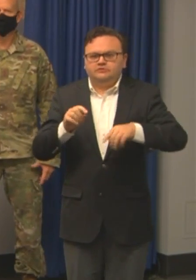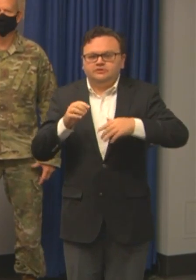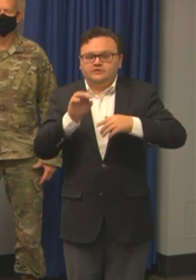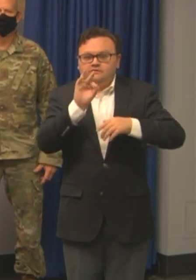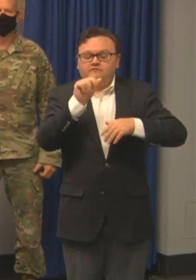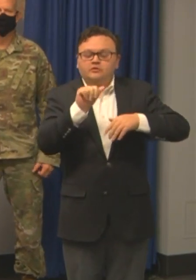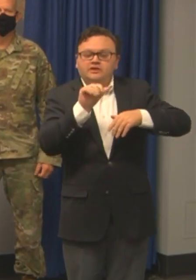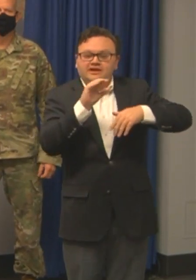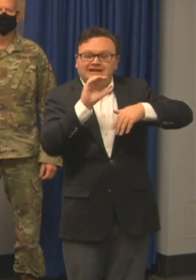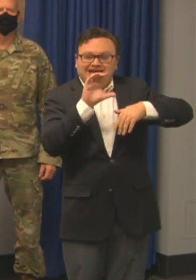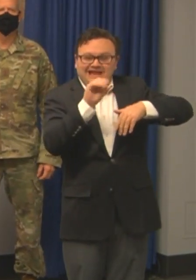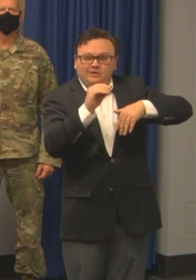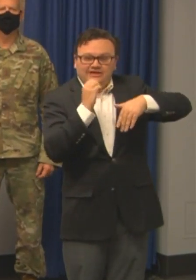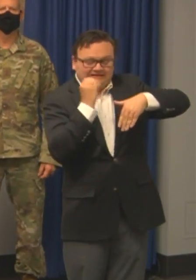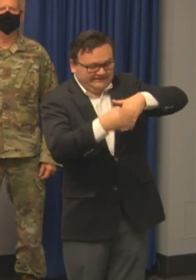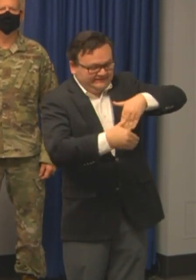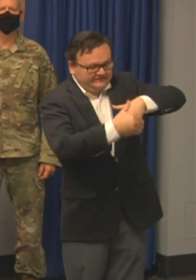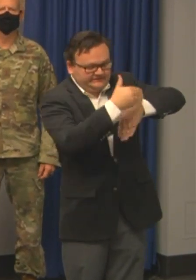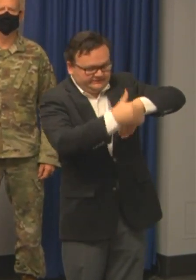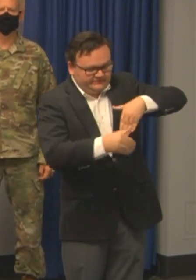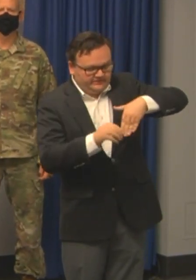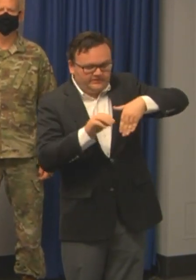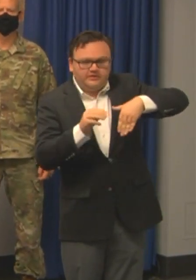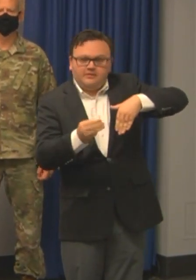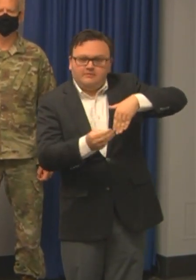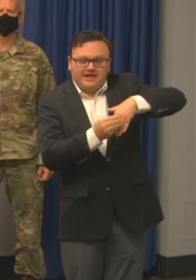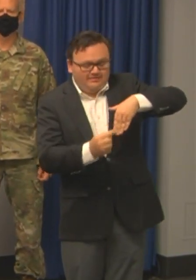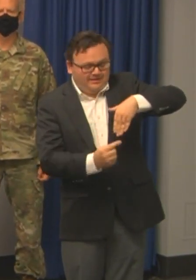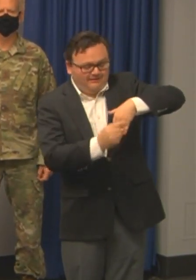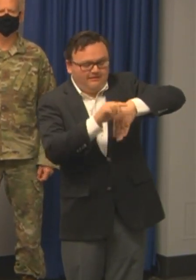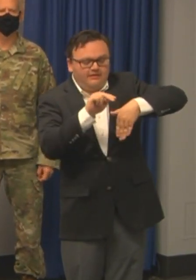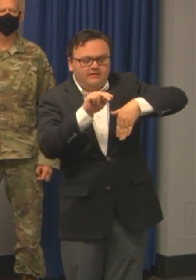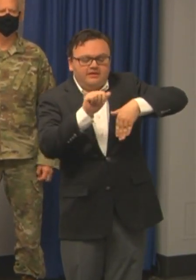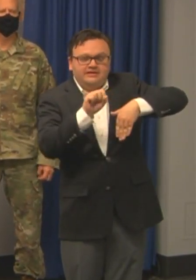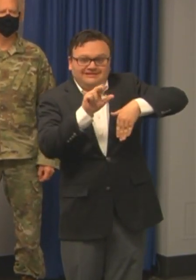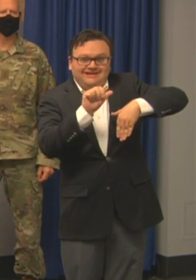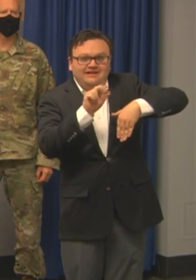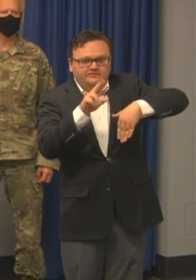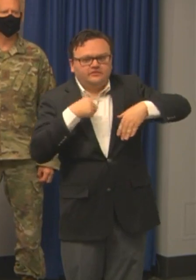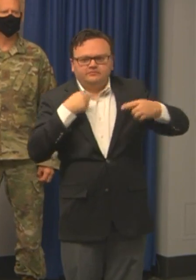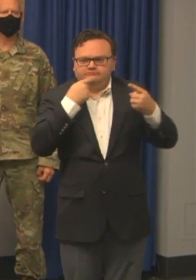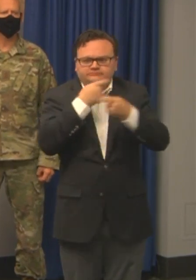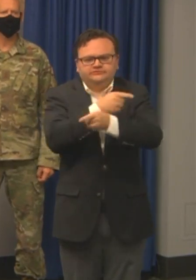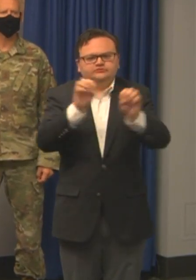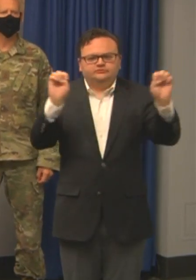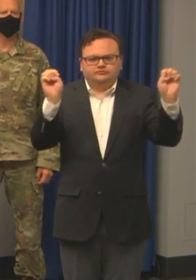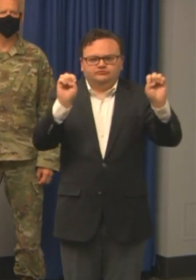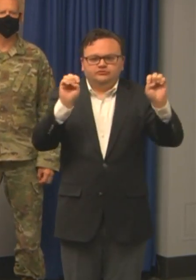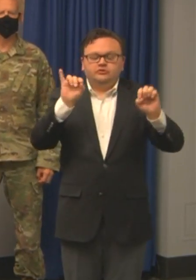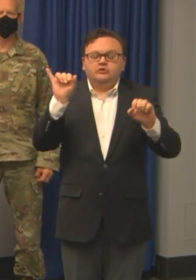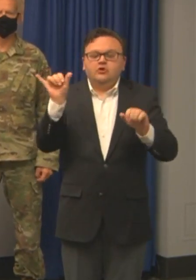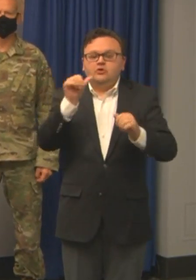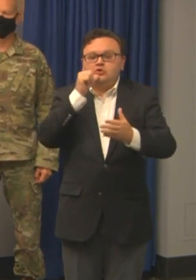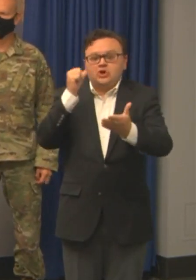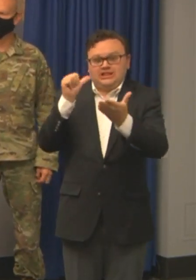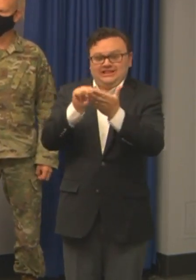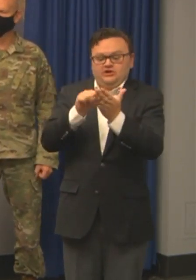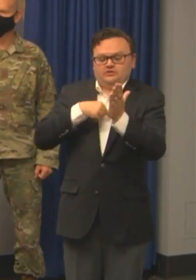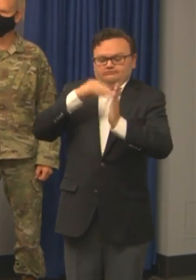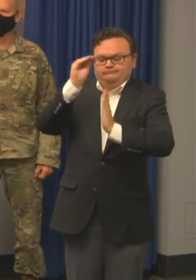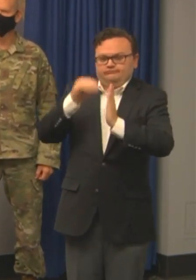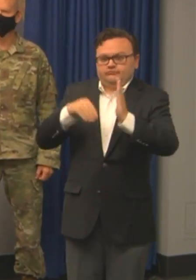county of Florida's east coast from Miami-Dade to Nassau County. I also sent a letter to President Trump requesting